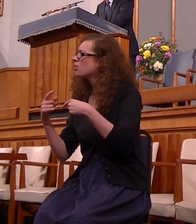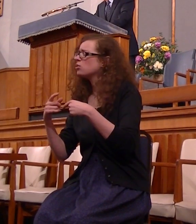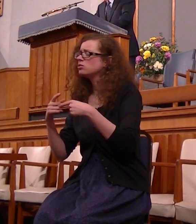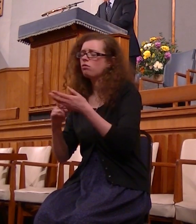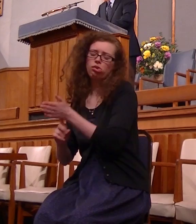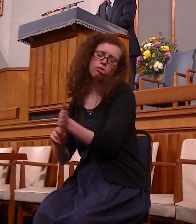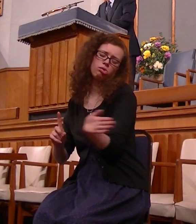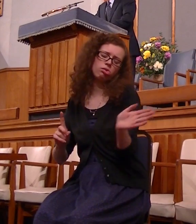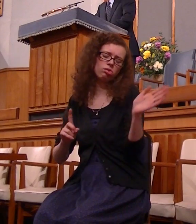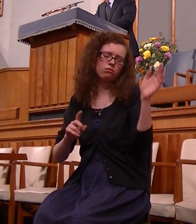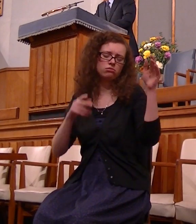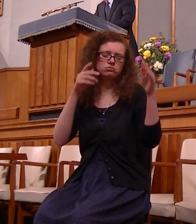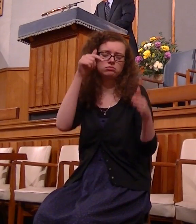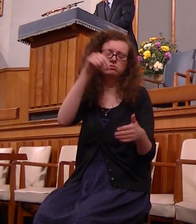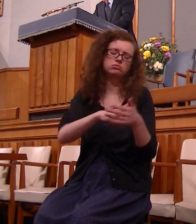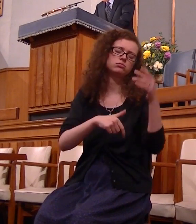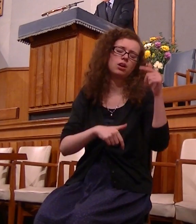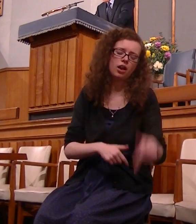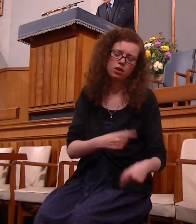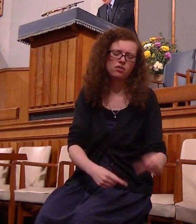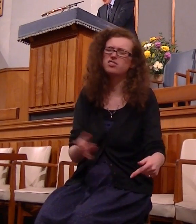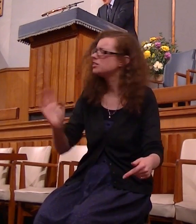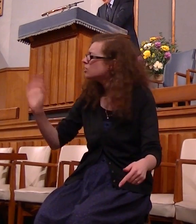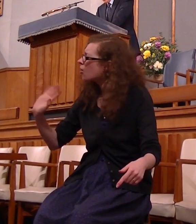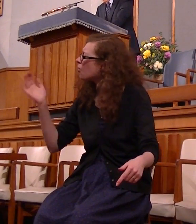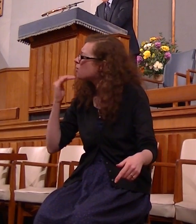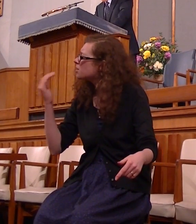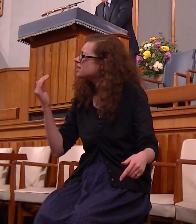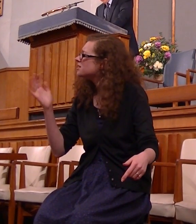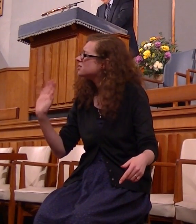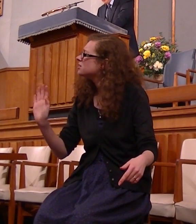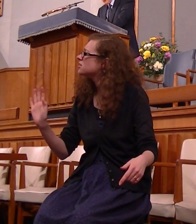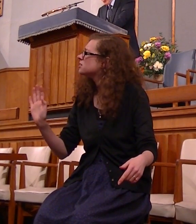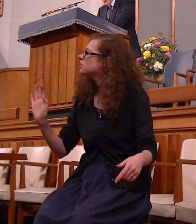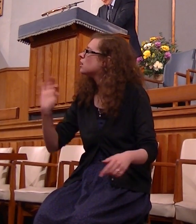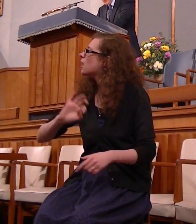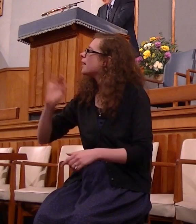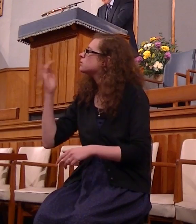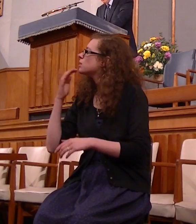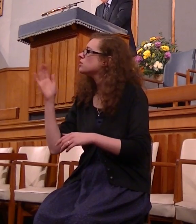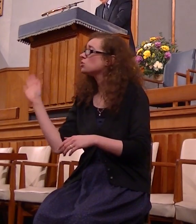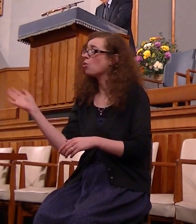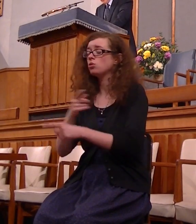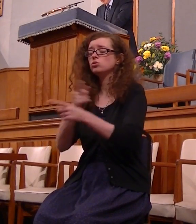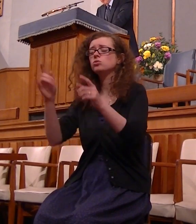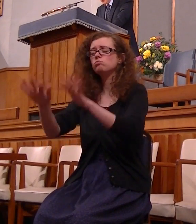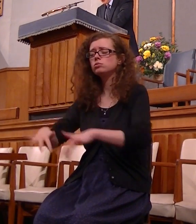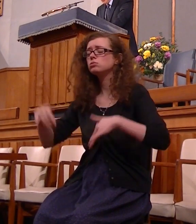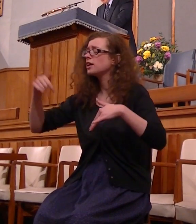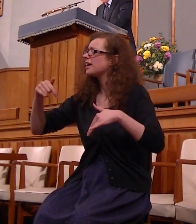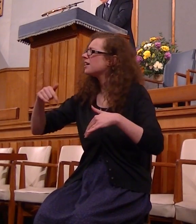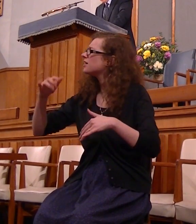condemnation and eternal darkness oh lord we pray that all here may